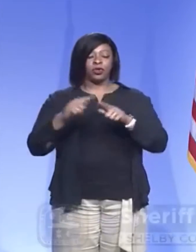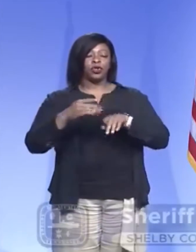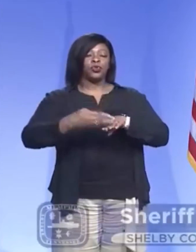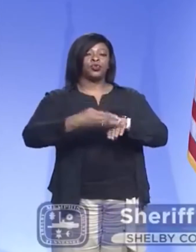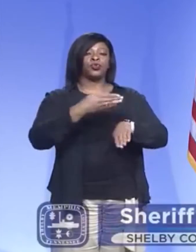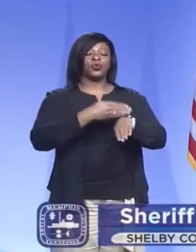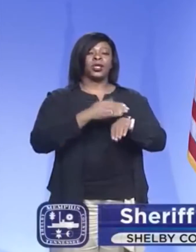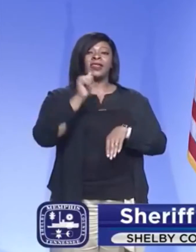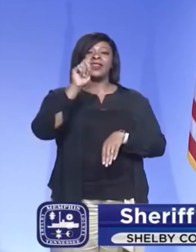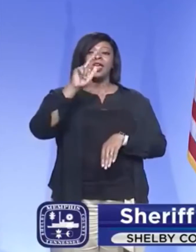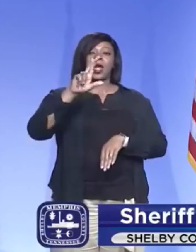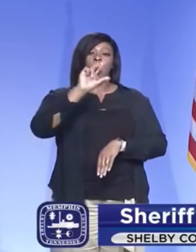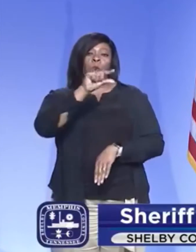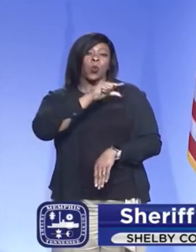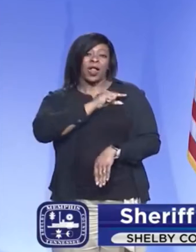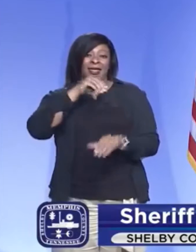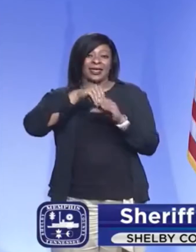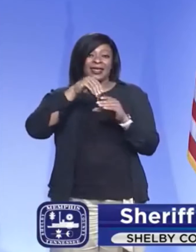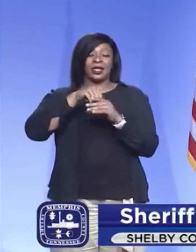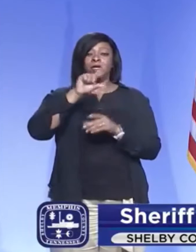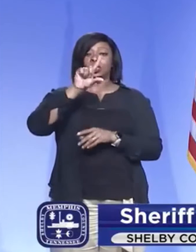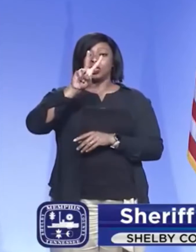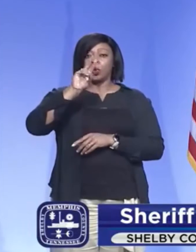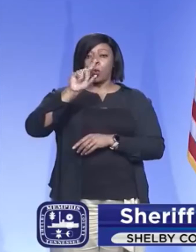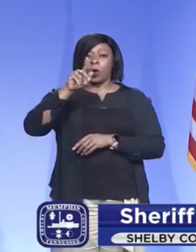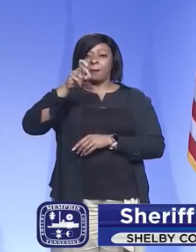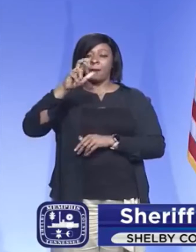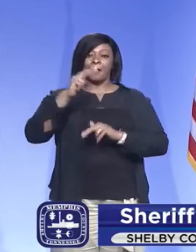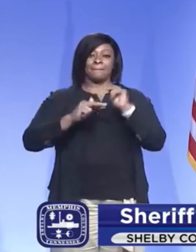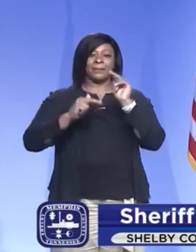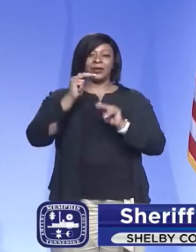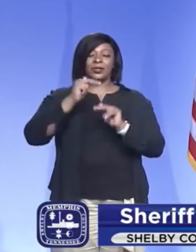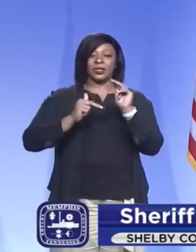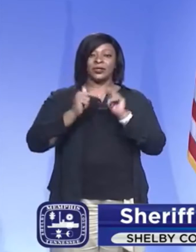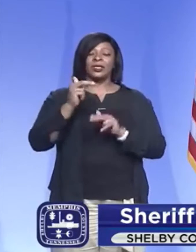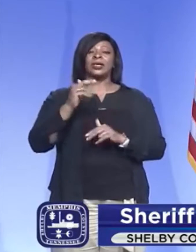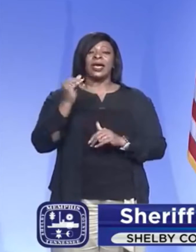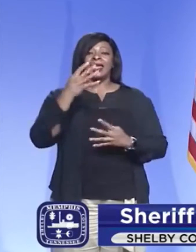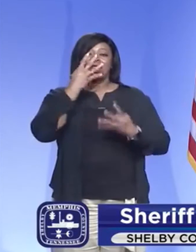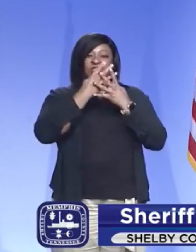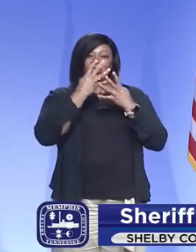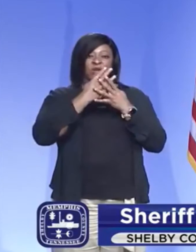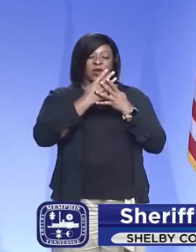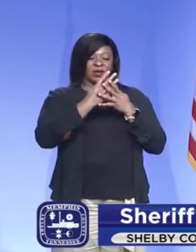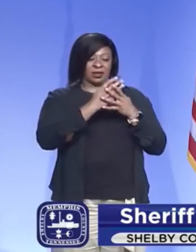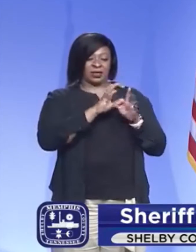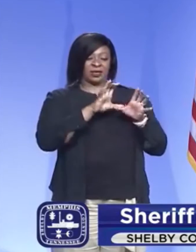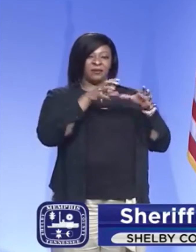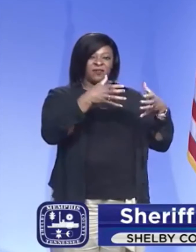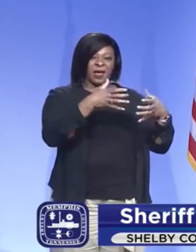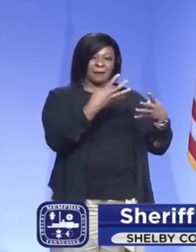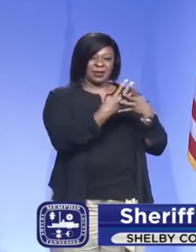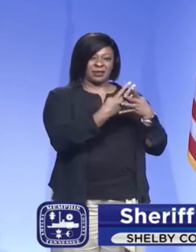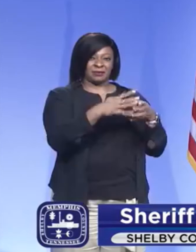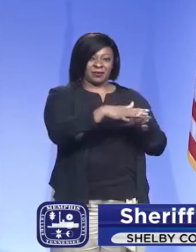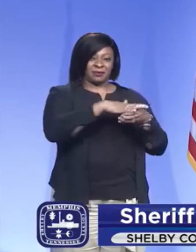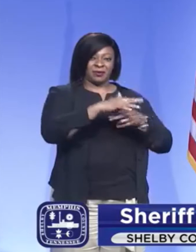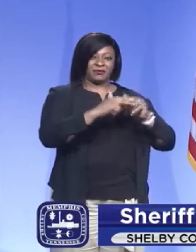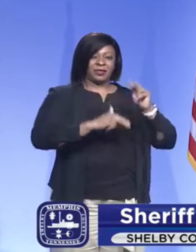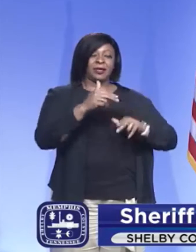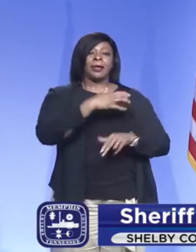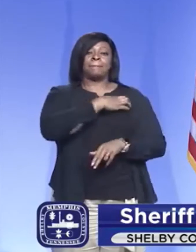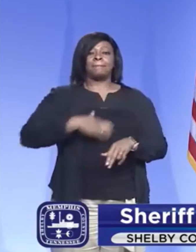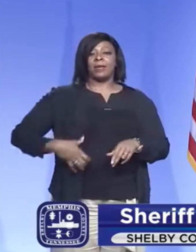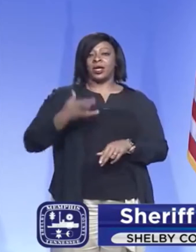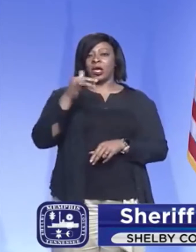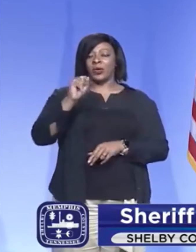air quality inside 201 Poplar building and the jail confinement facilities. Mayor Harris and his